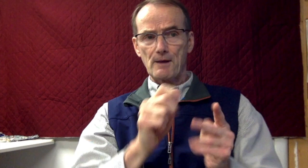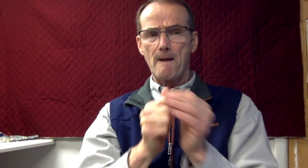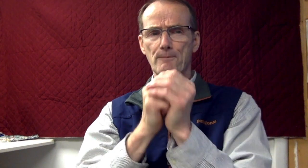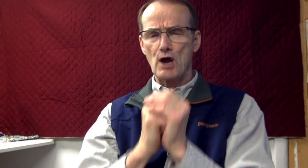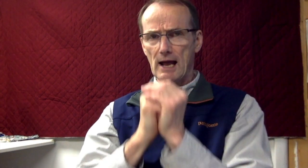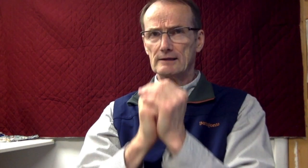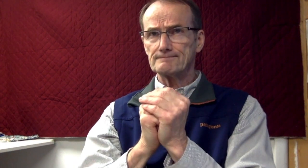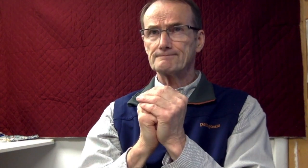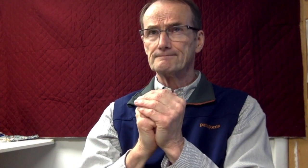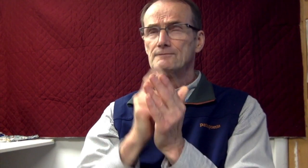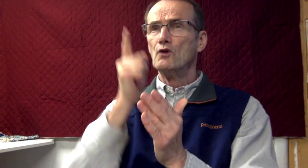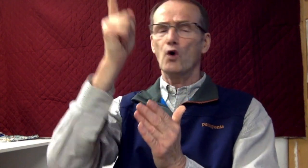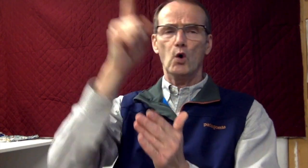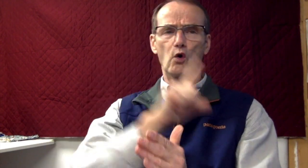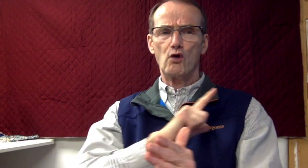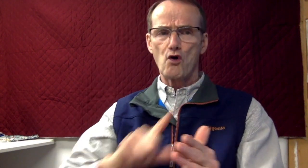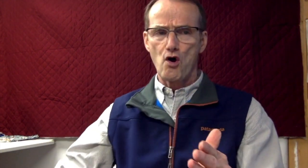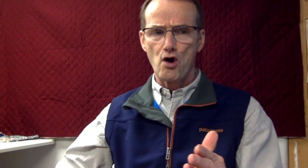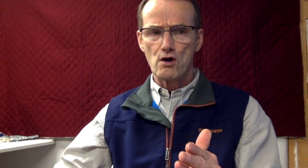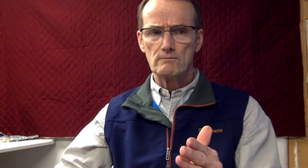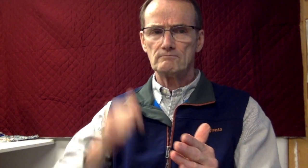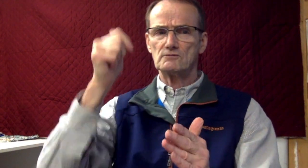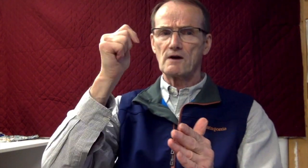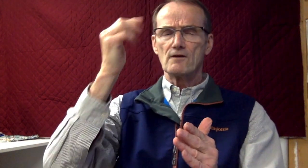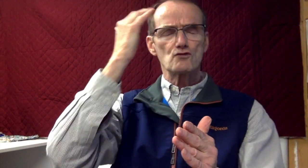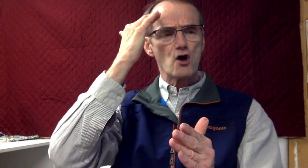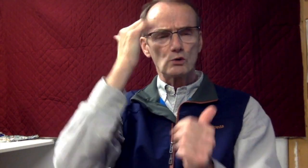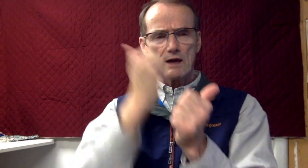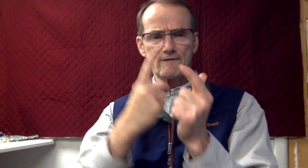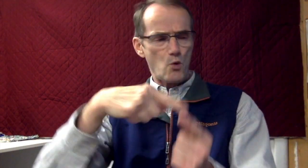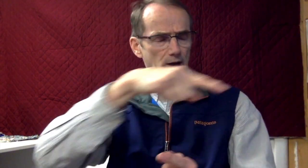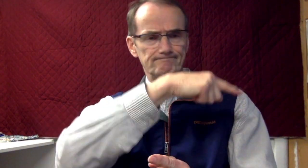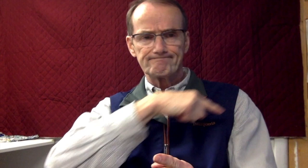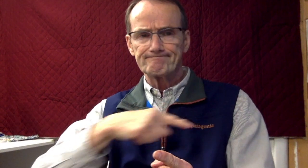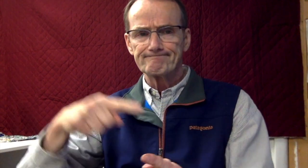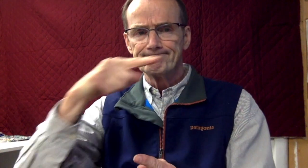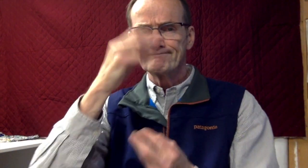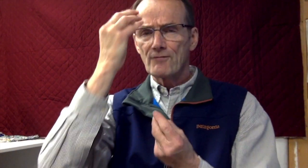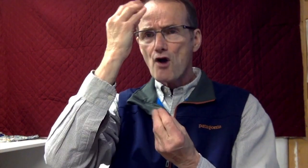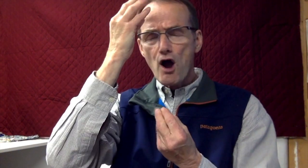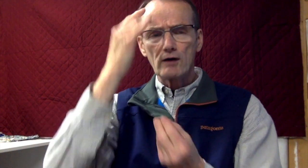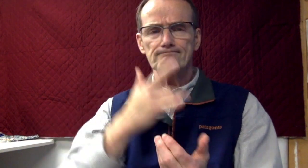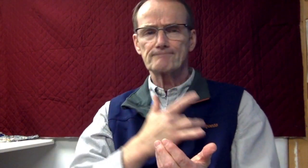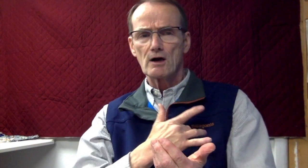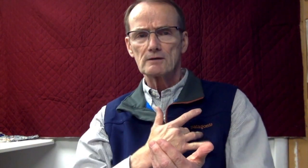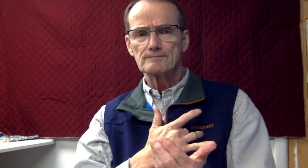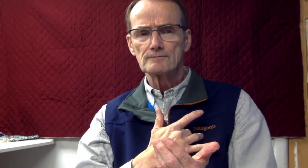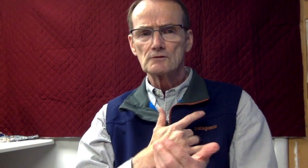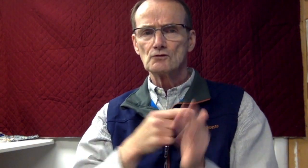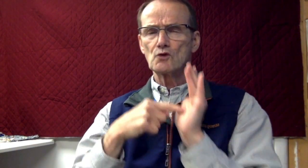Then they prayed, You, Lord, who know the hearts of all, show which